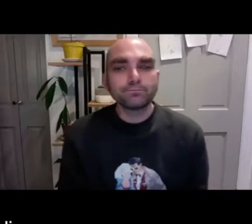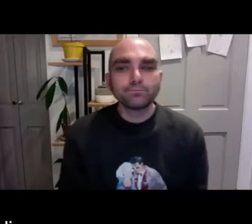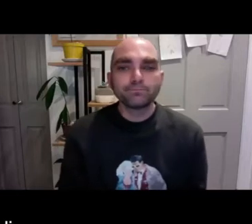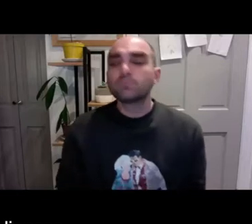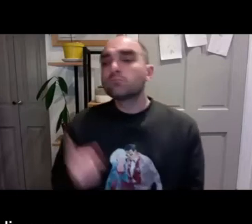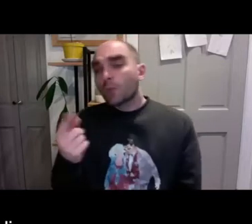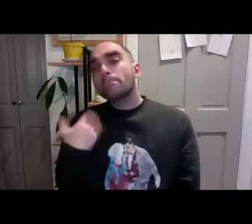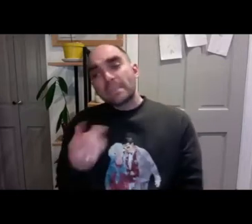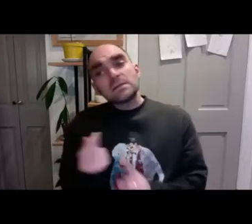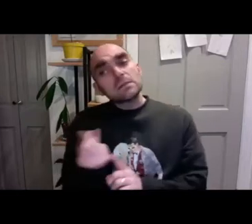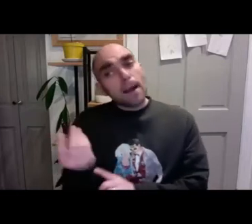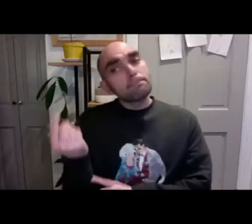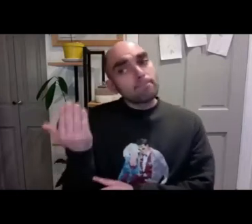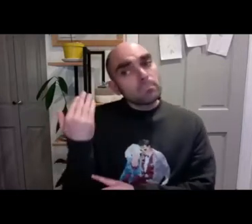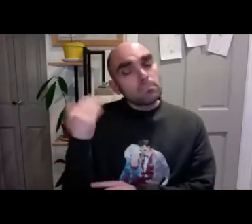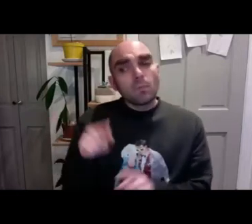and then also subtitles.